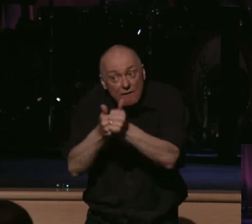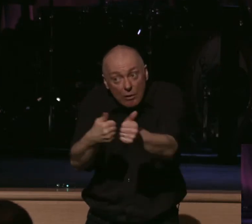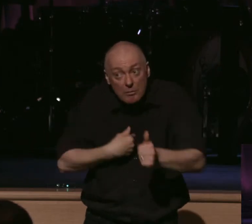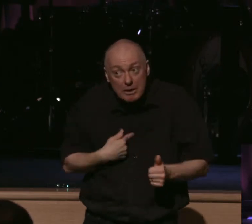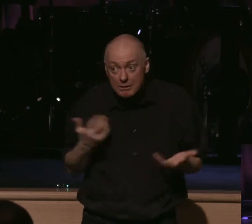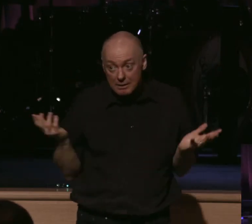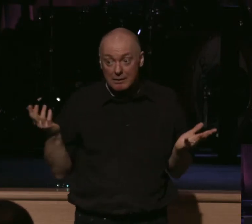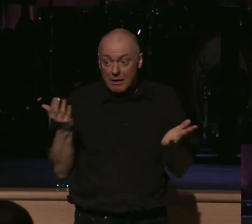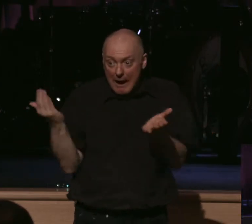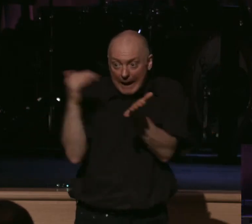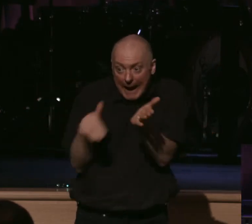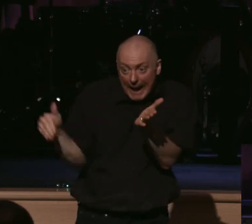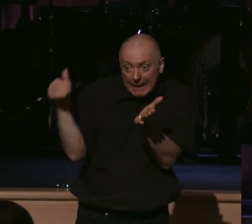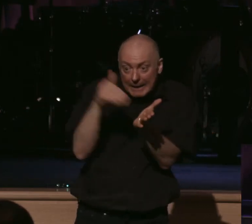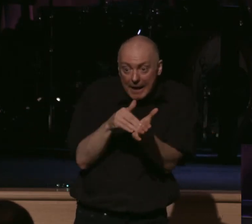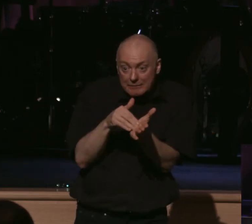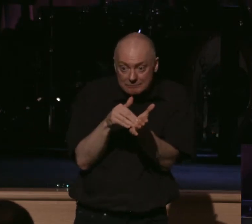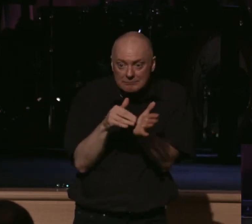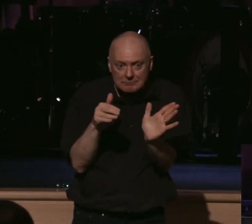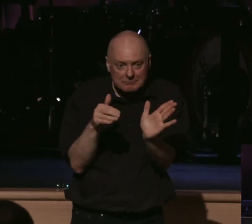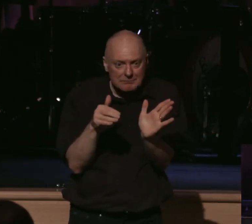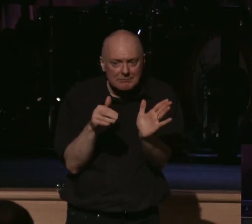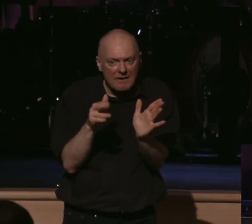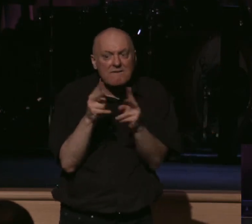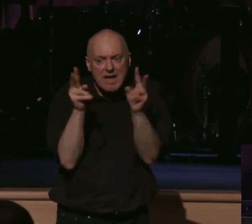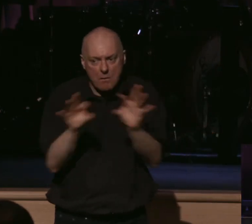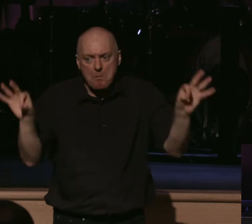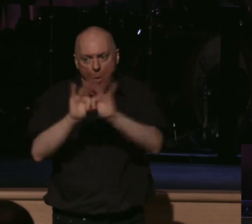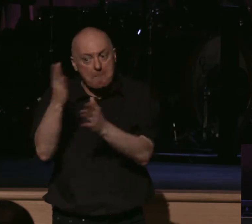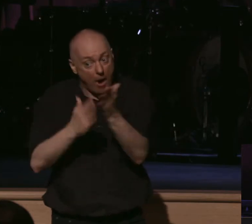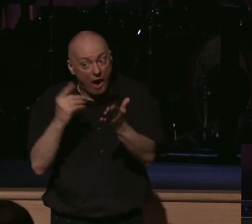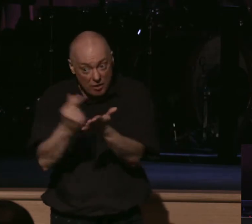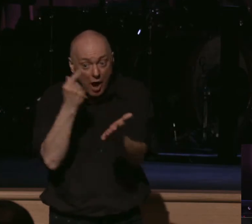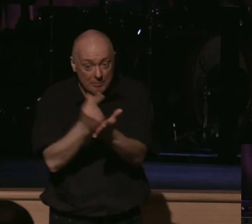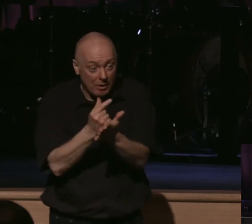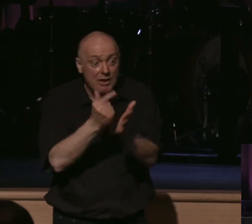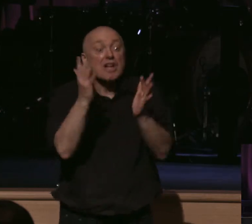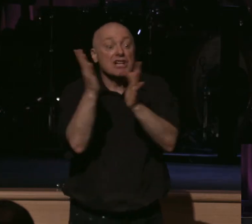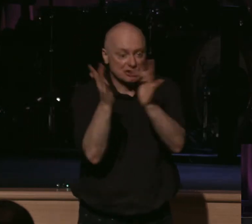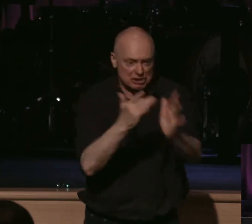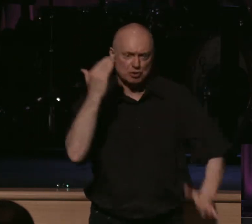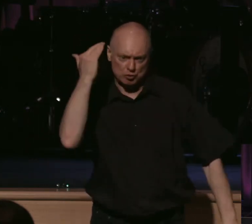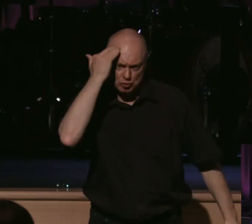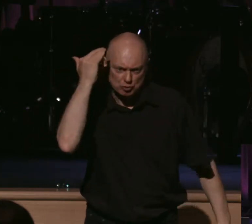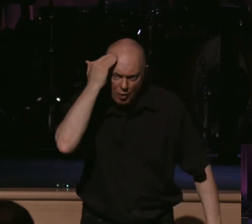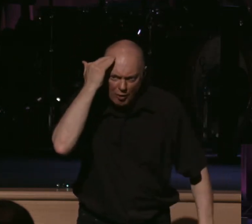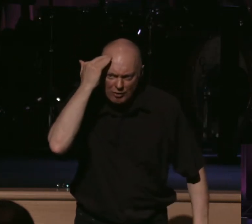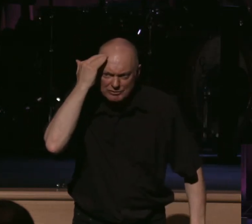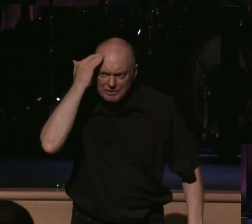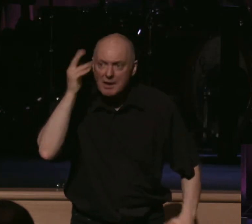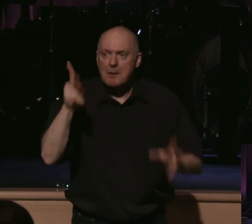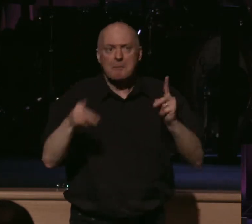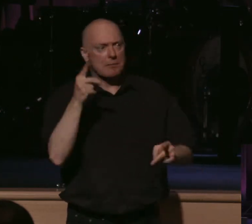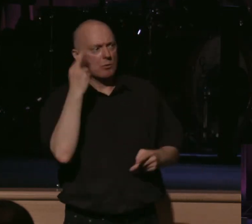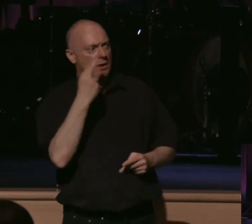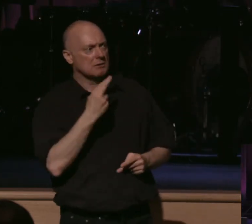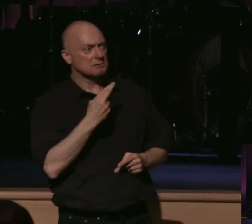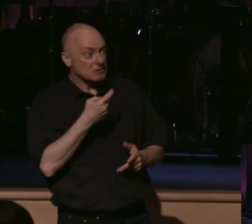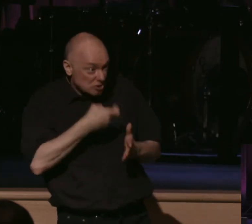over and over again, which is a critical part of the gospel, Jesus knows as the cost settles in, the